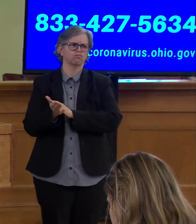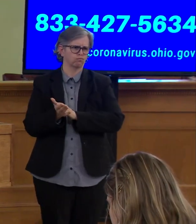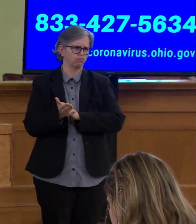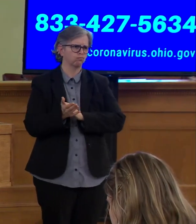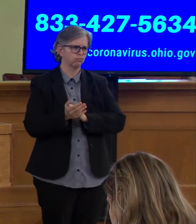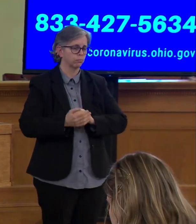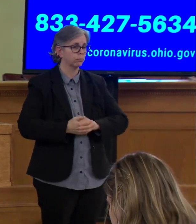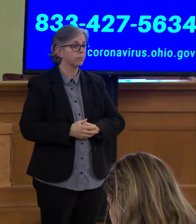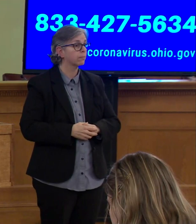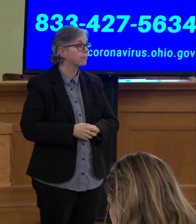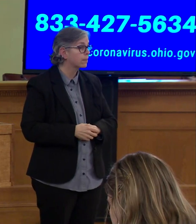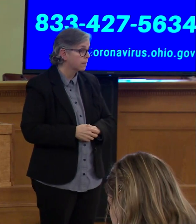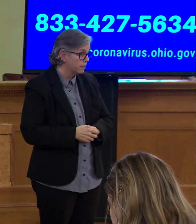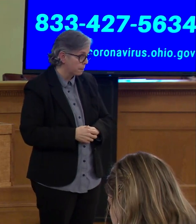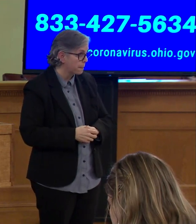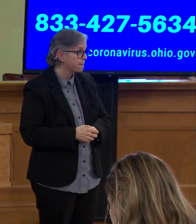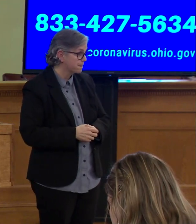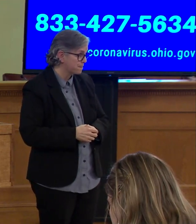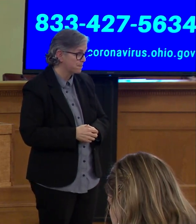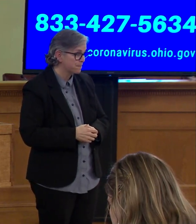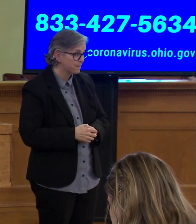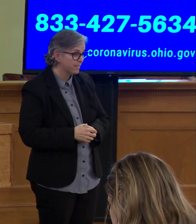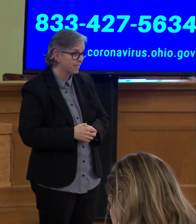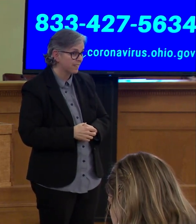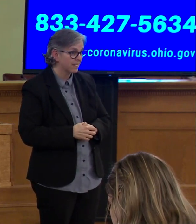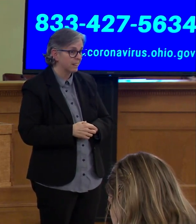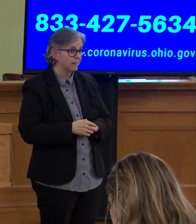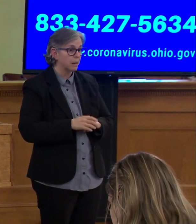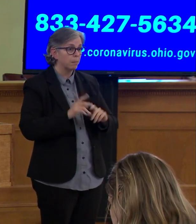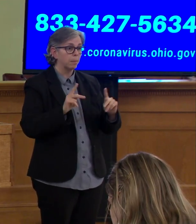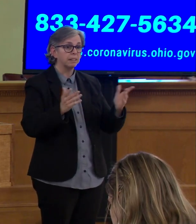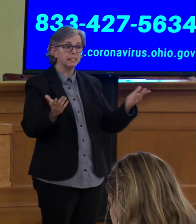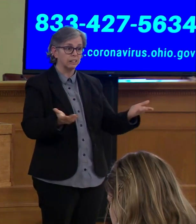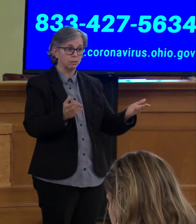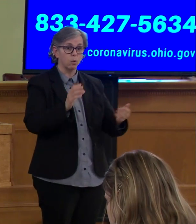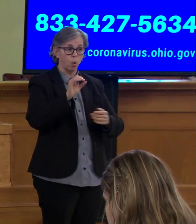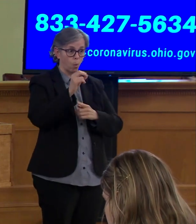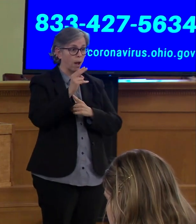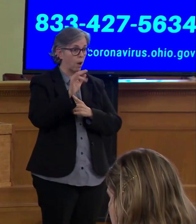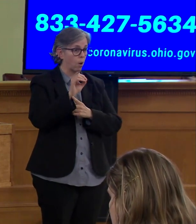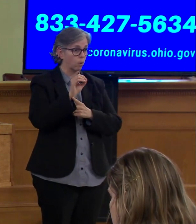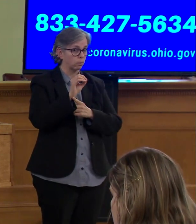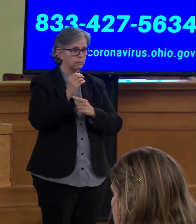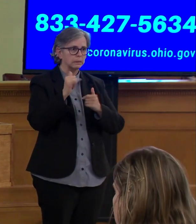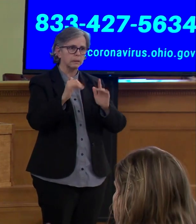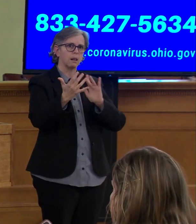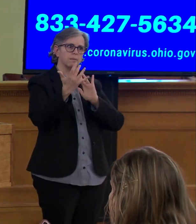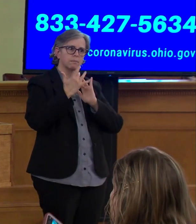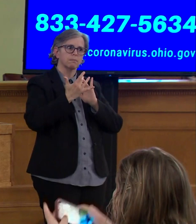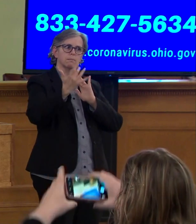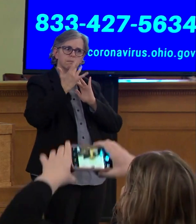We continue to hear from people in Ohio, we continue to hear from elected